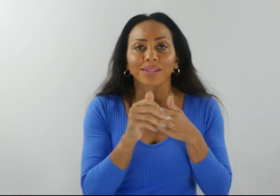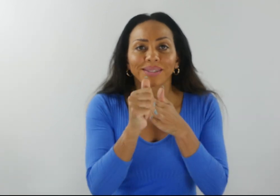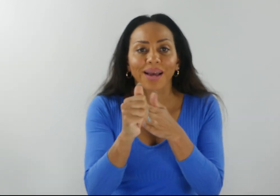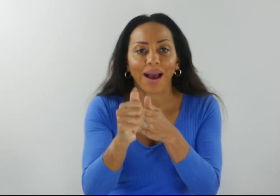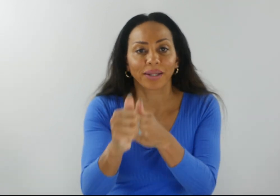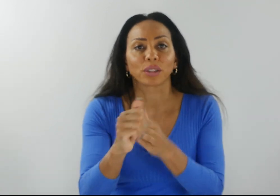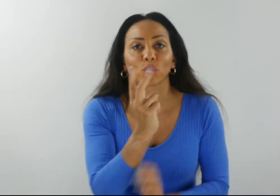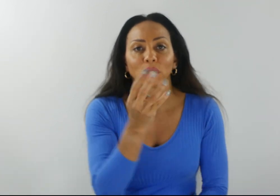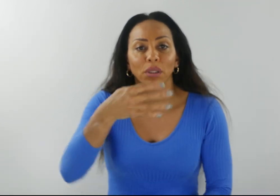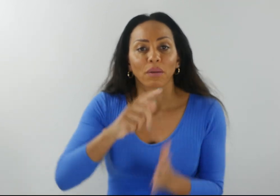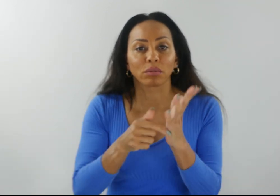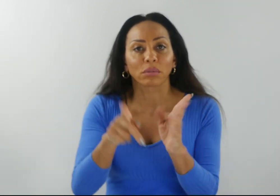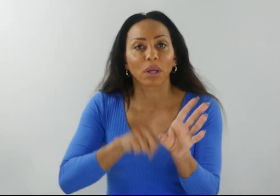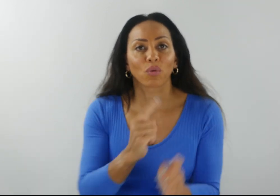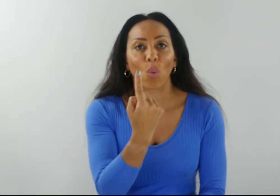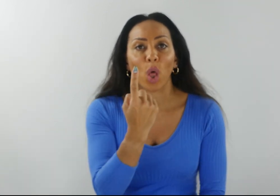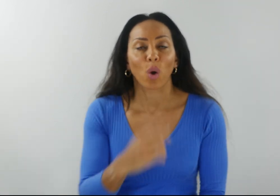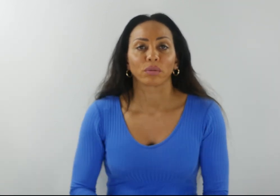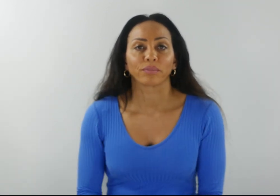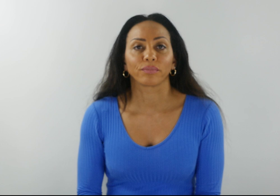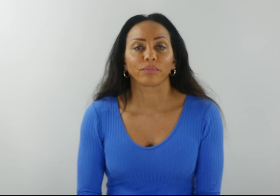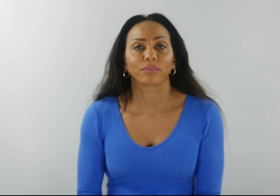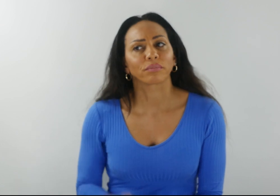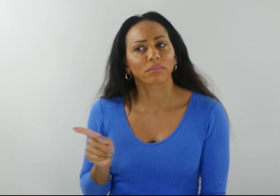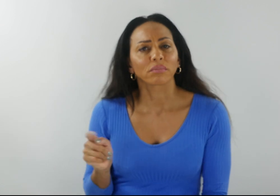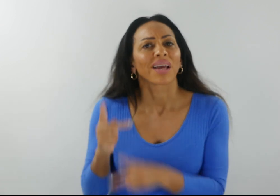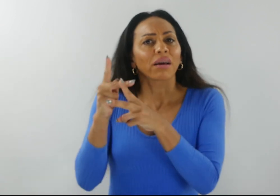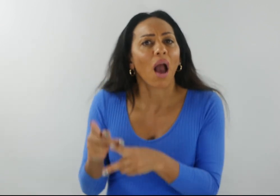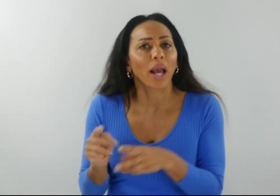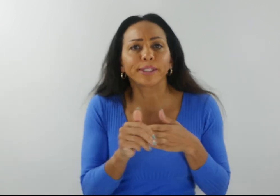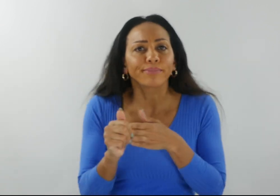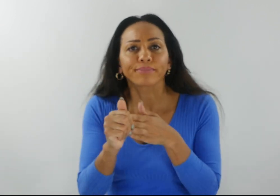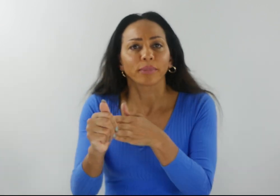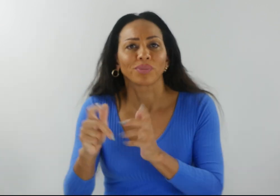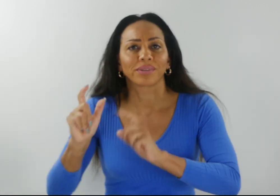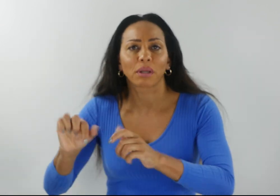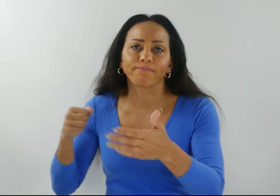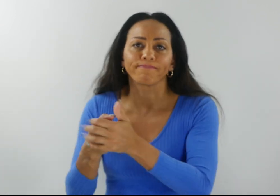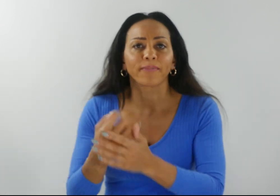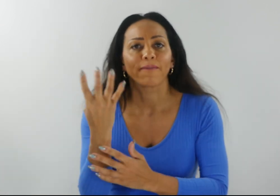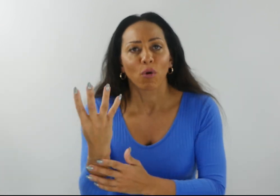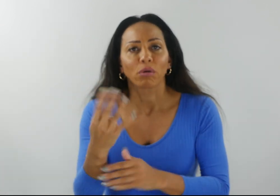29th of July at 1 o'clock. The guides will stay on site until 4pm when Kidstown closes.